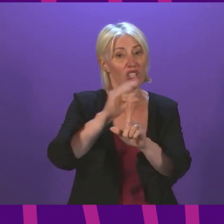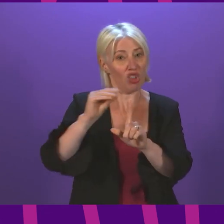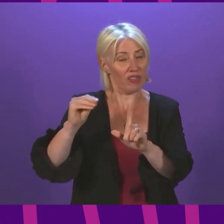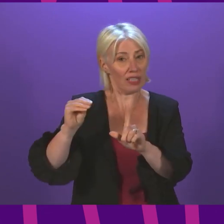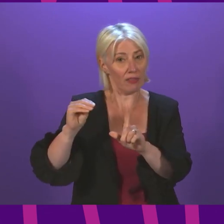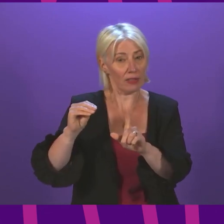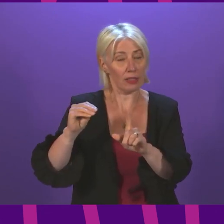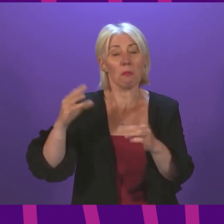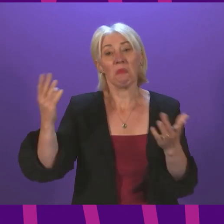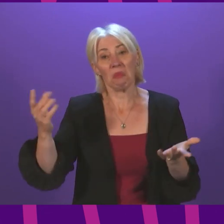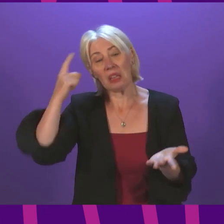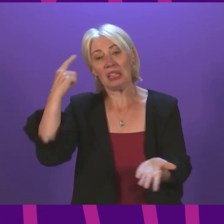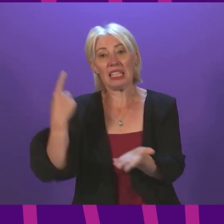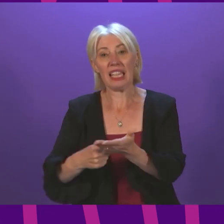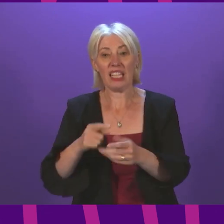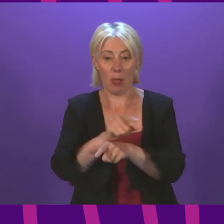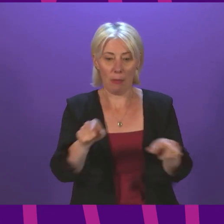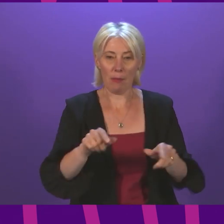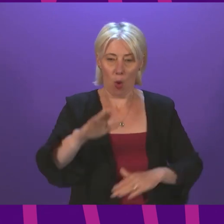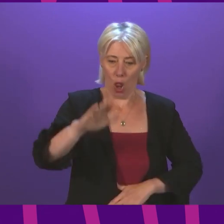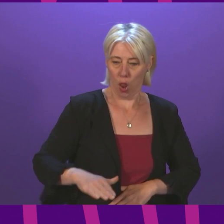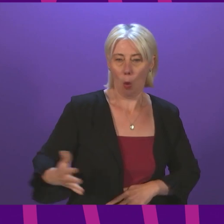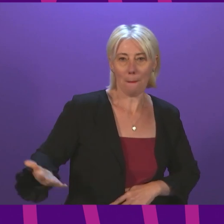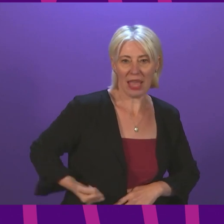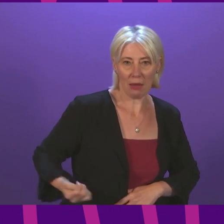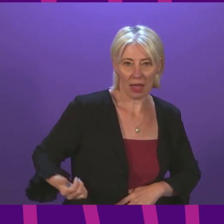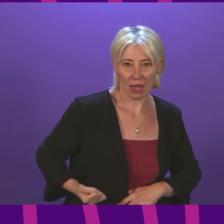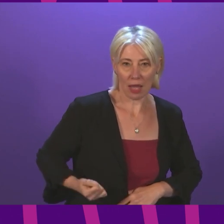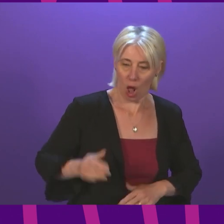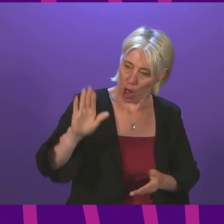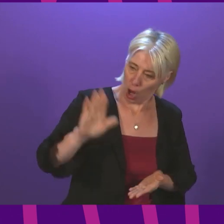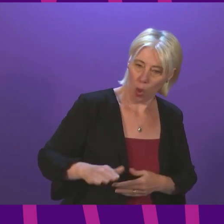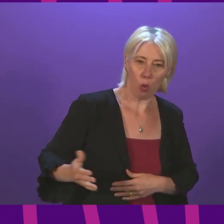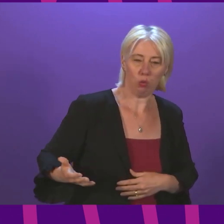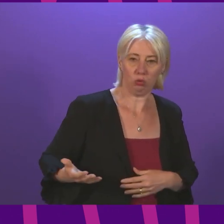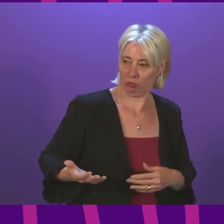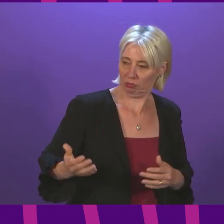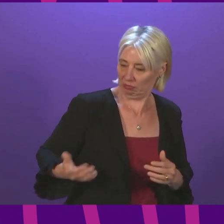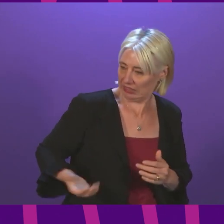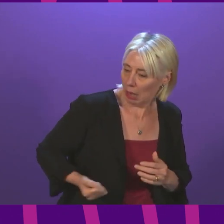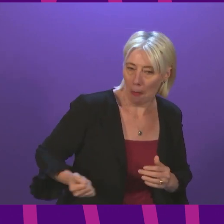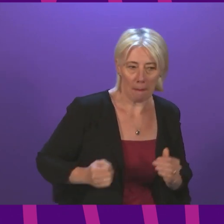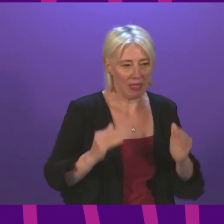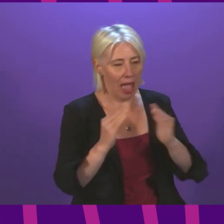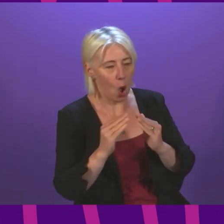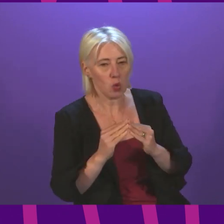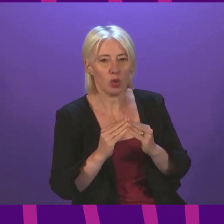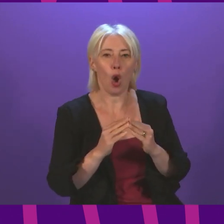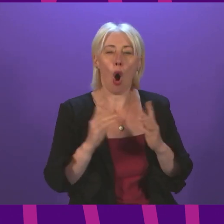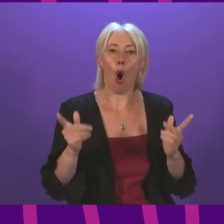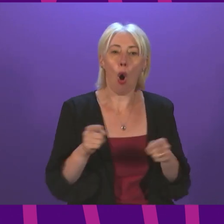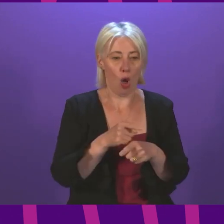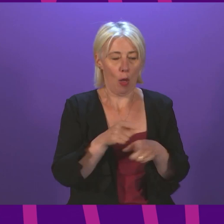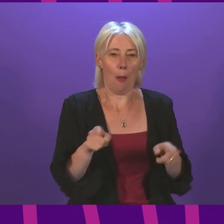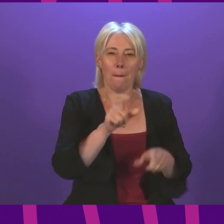proposing, decide that the lowest paid, that those on the lowest incomes and those who have the least